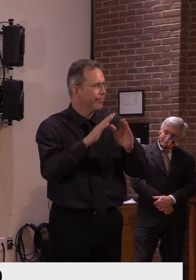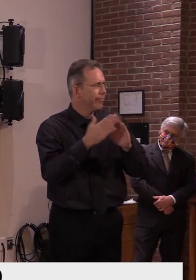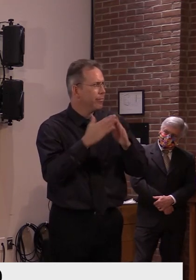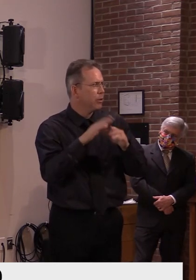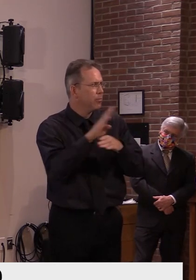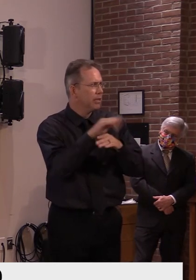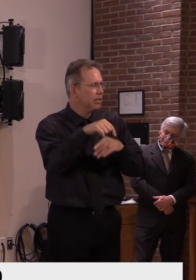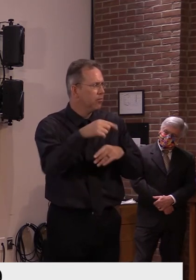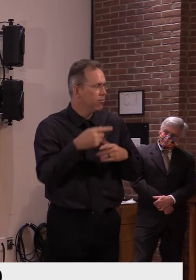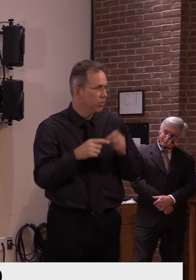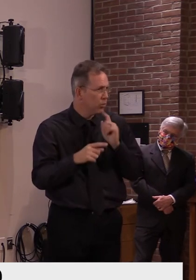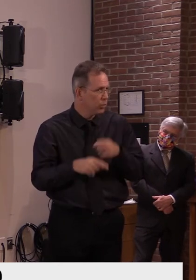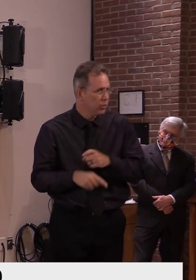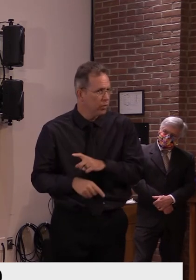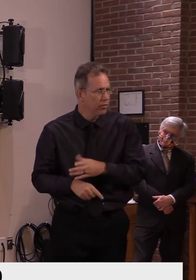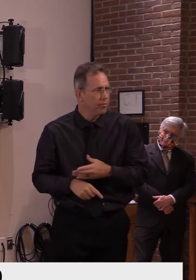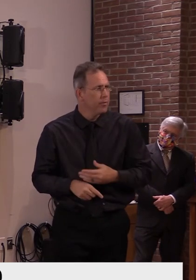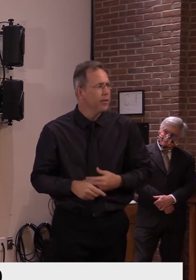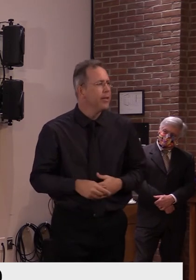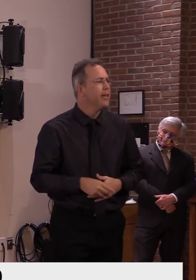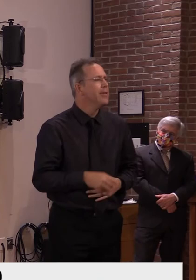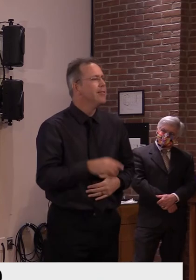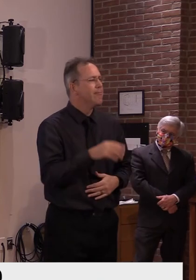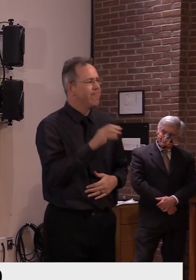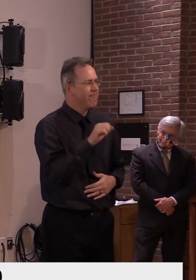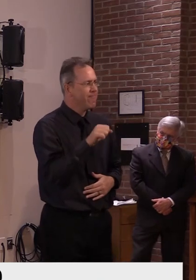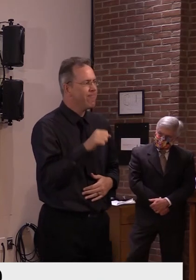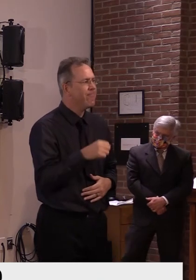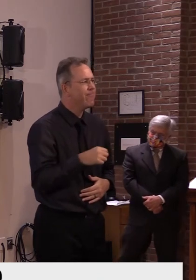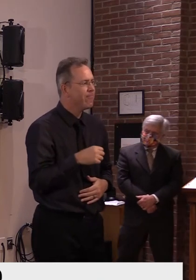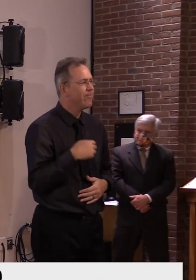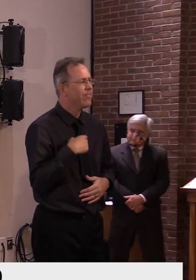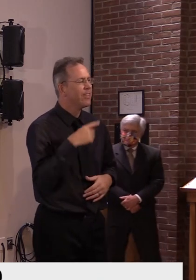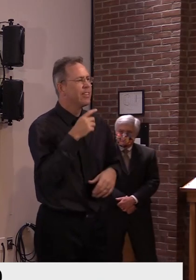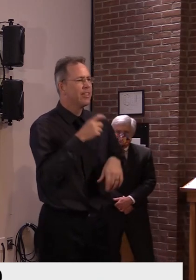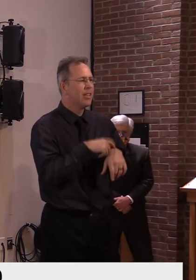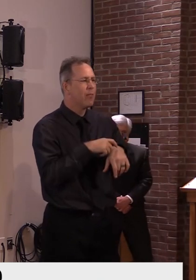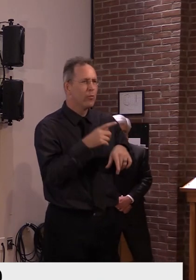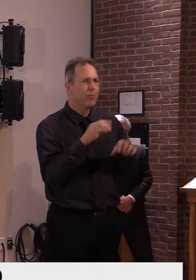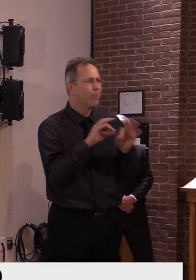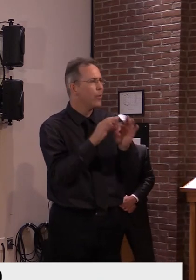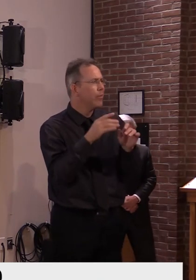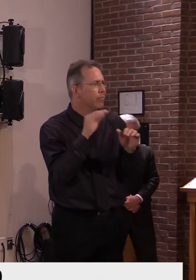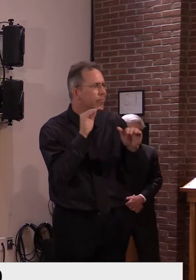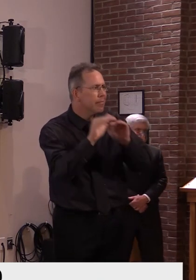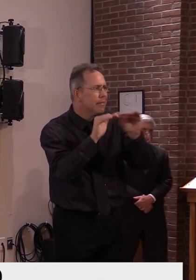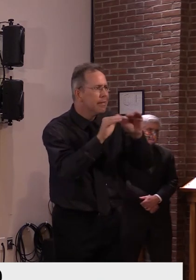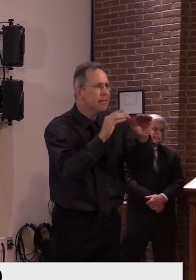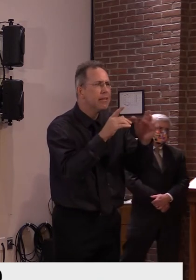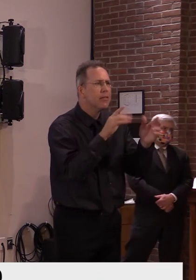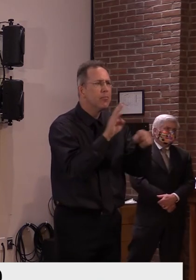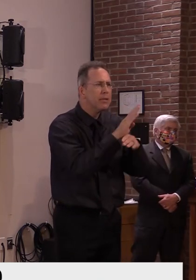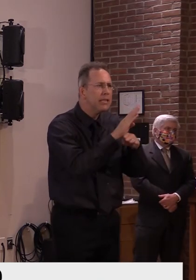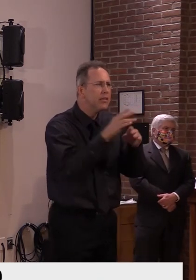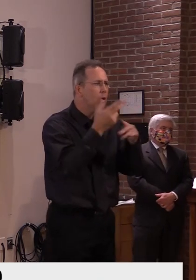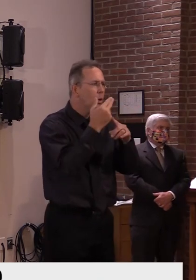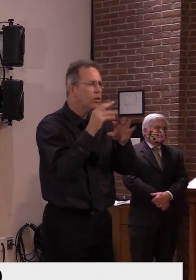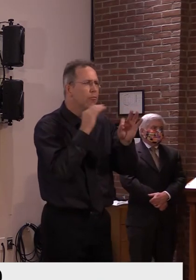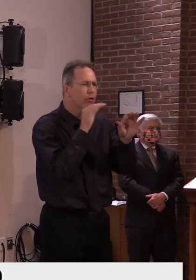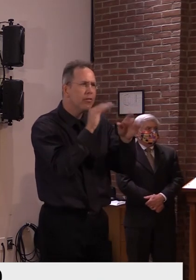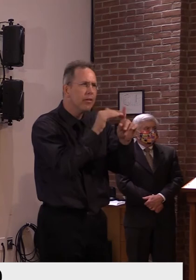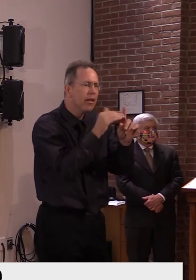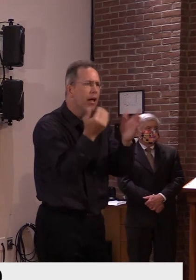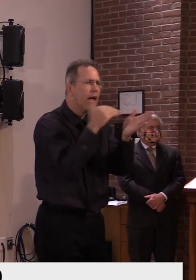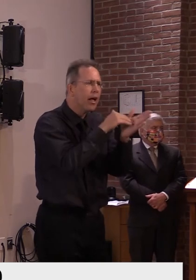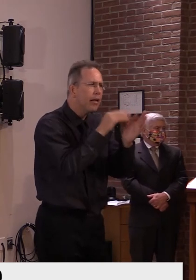in the field and, and check, uh, to make sure that there is, uh, compliance as we've requested. So that's one of the strategies